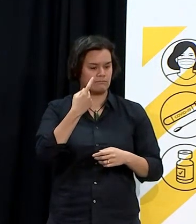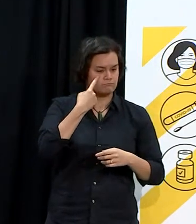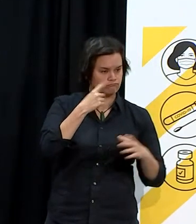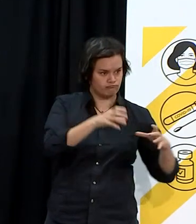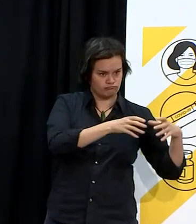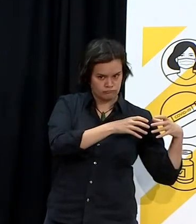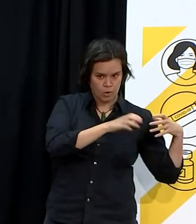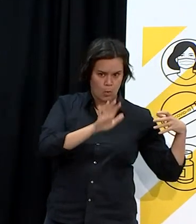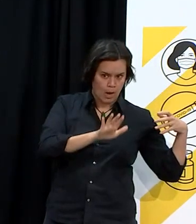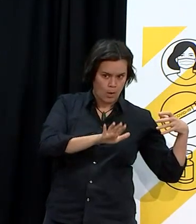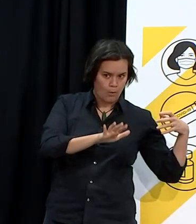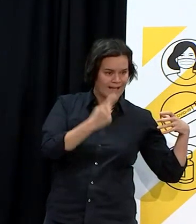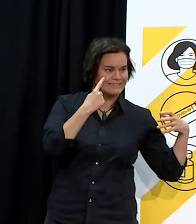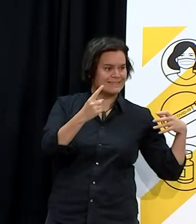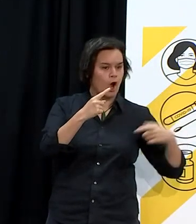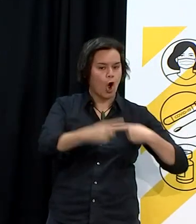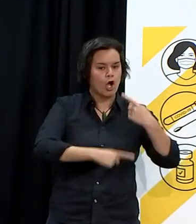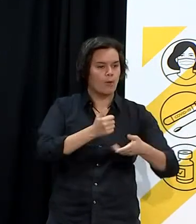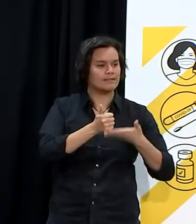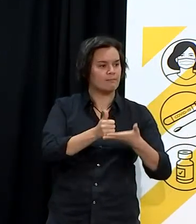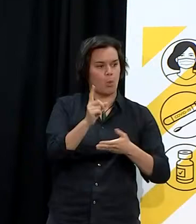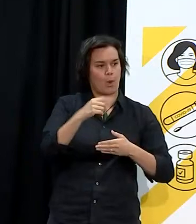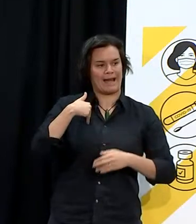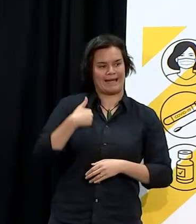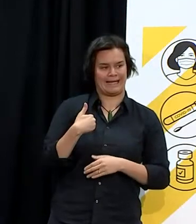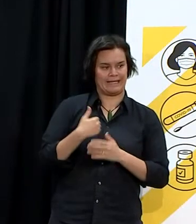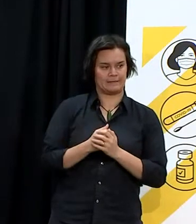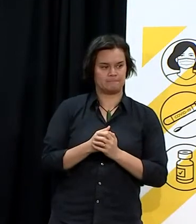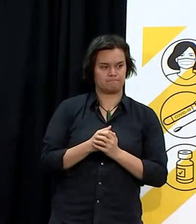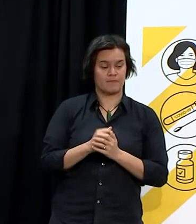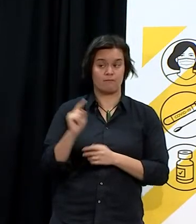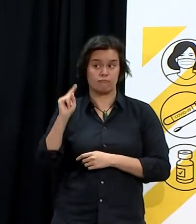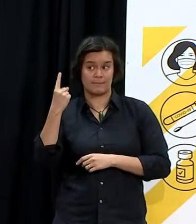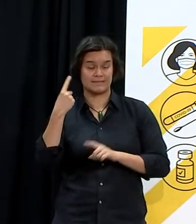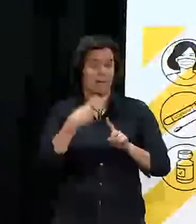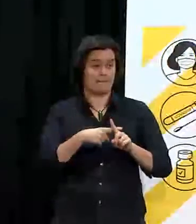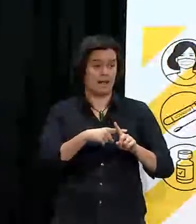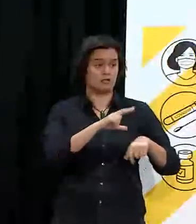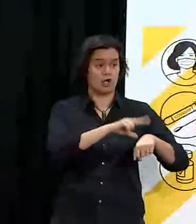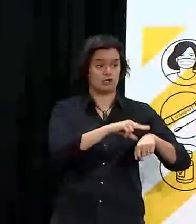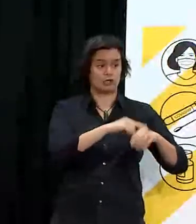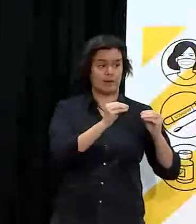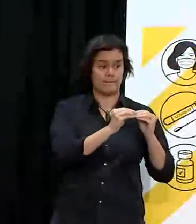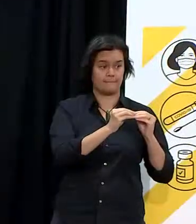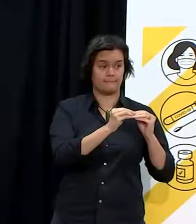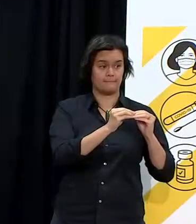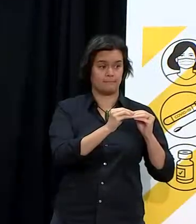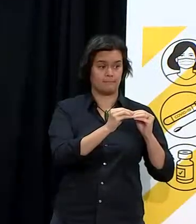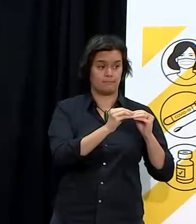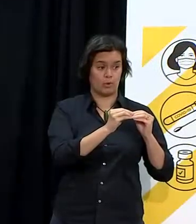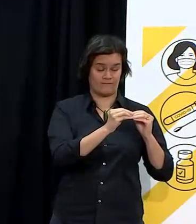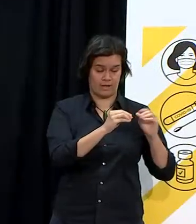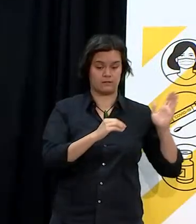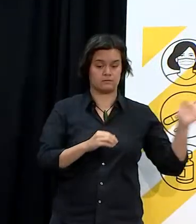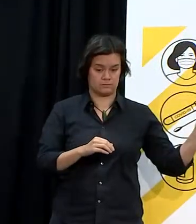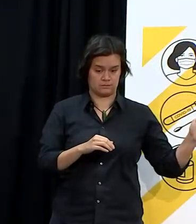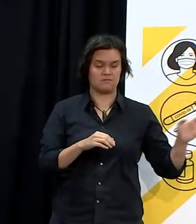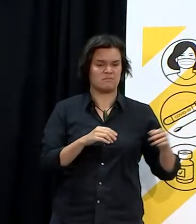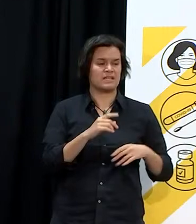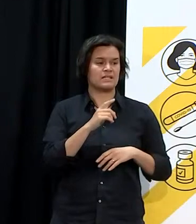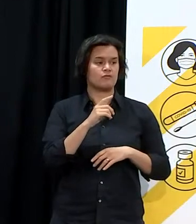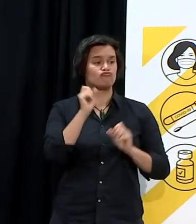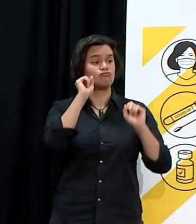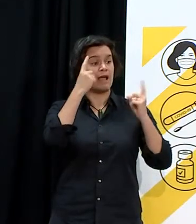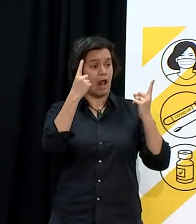through this particular lockdown. The Prime Minister and Dr. Bloomfield have already stated that Tamaki Makaurau is at the heart of this